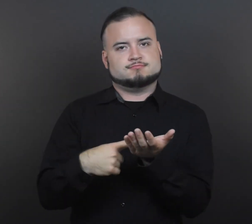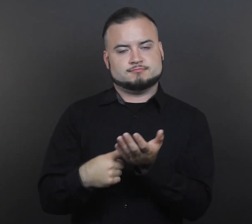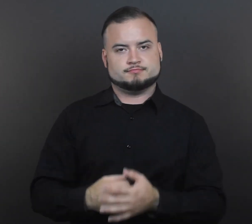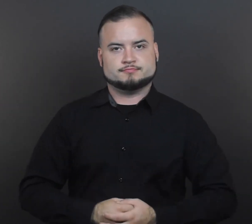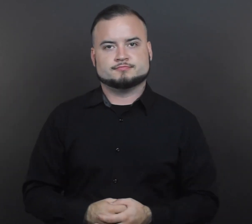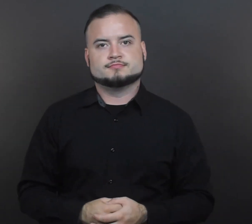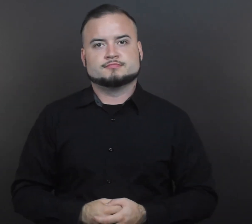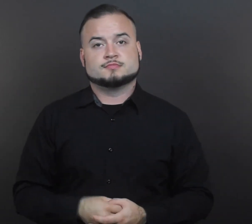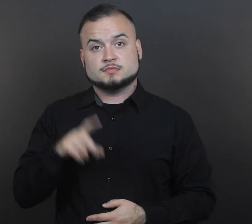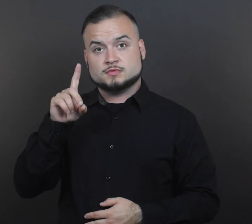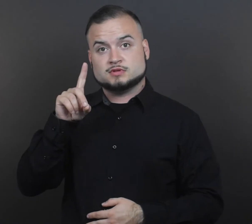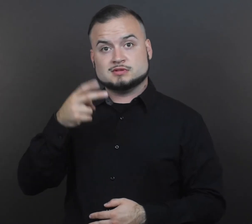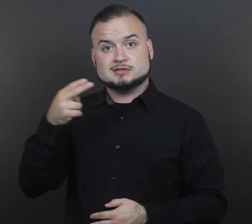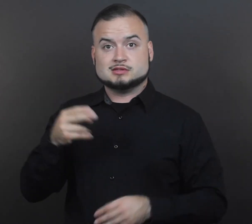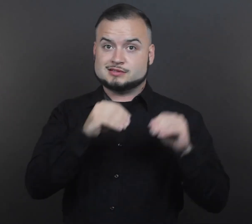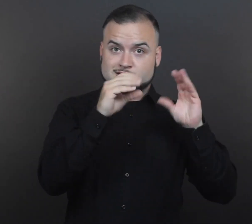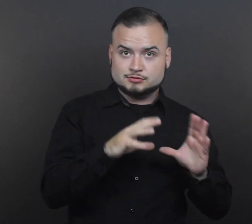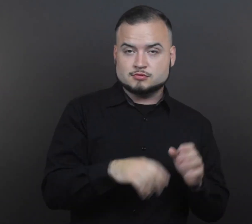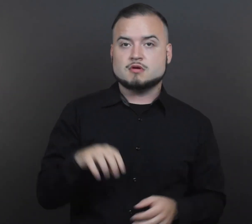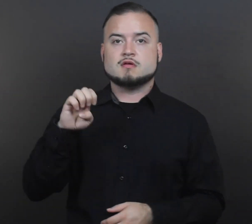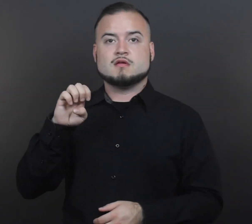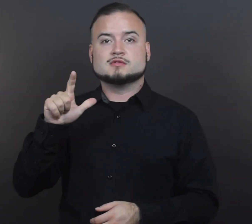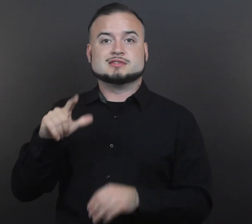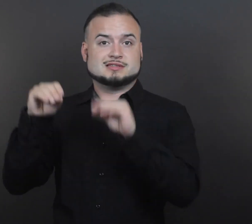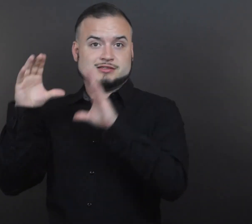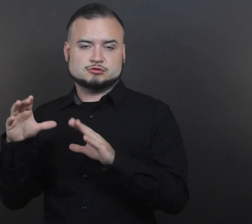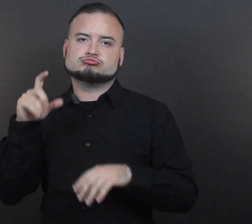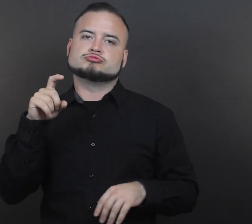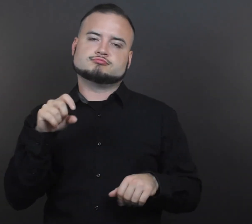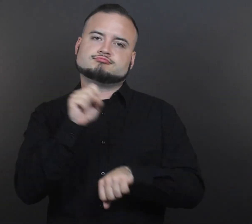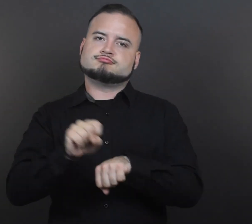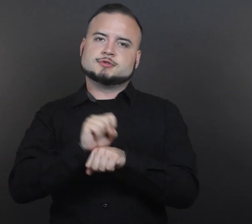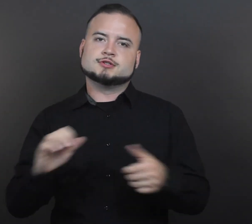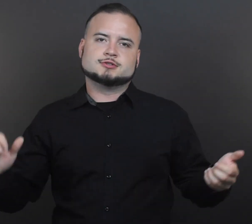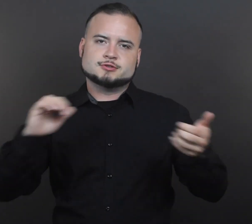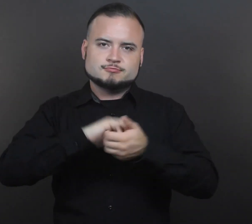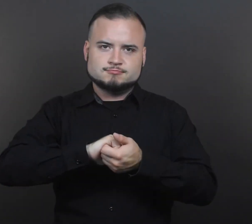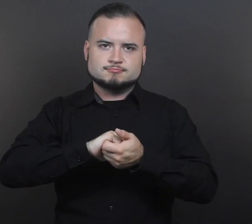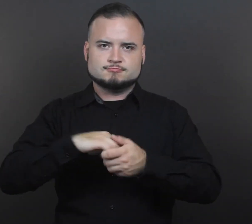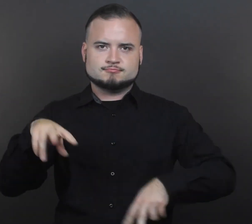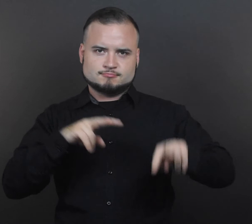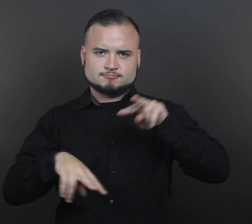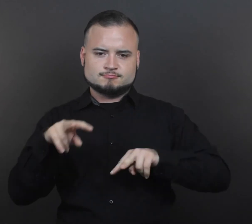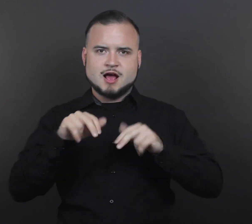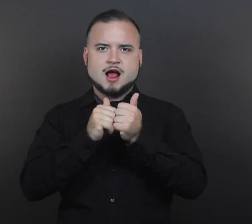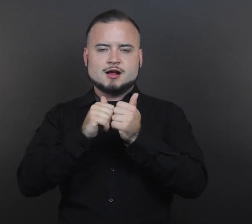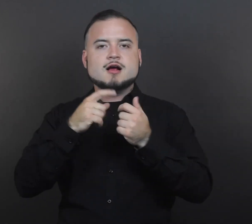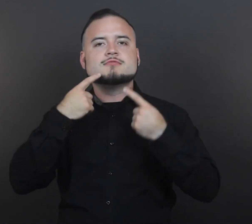The DHH teacher and EL teacher will need to work collaboratively to determine needs for